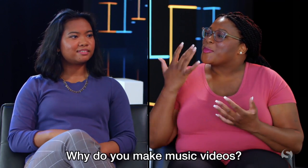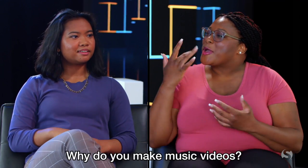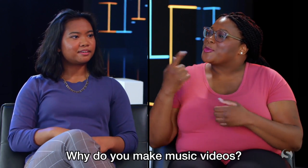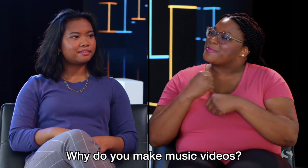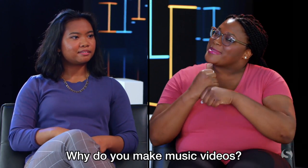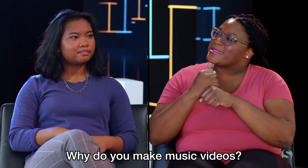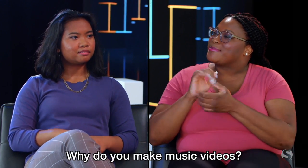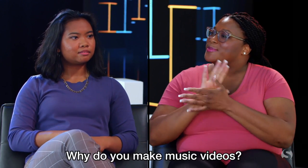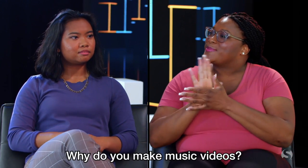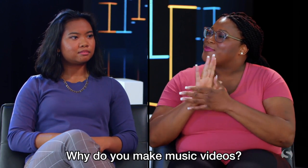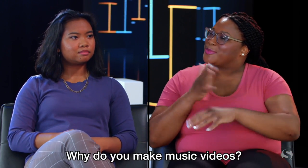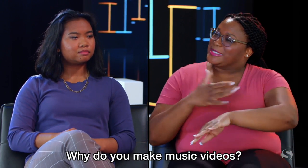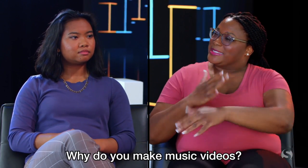Why do you make music videos?